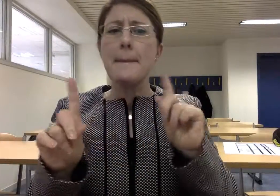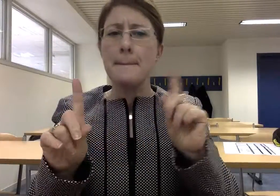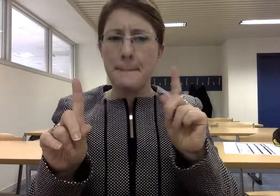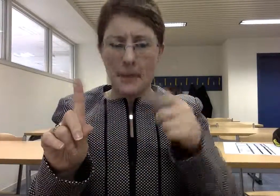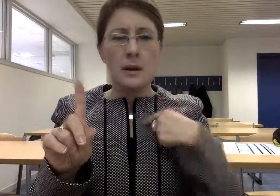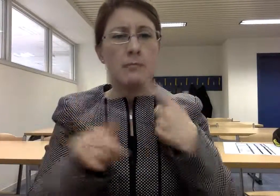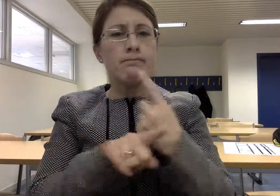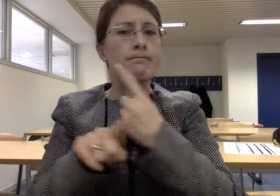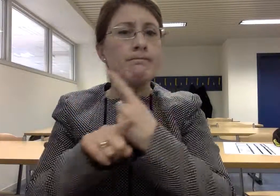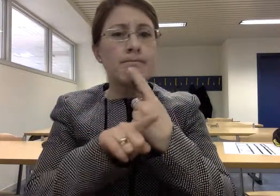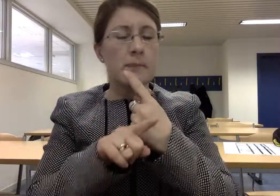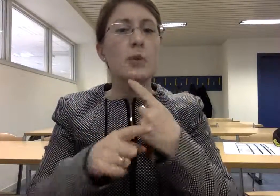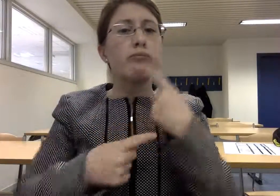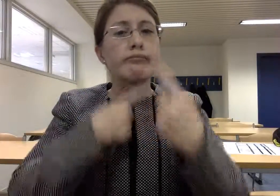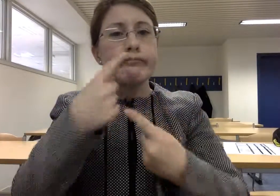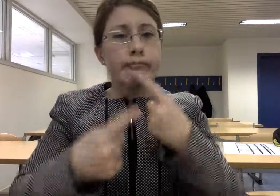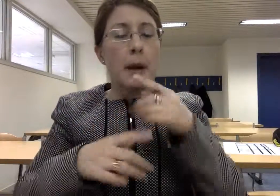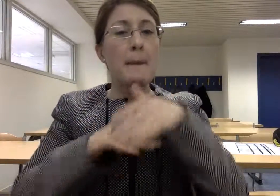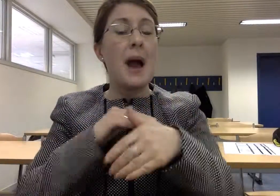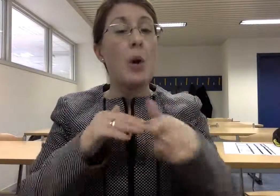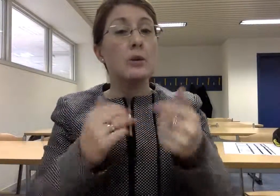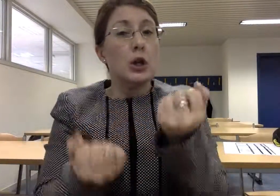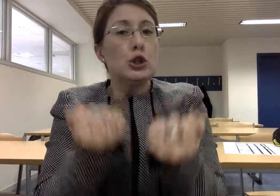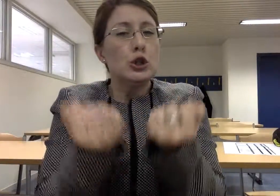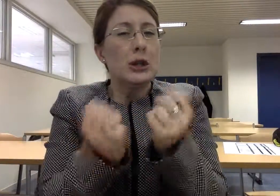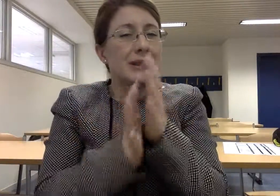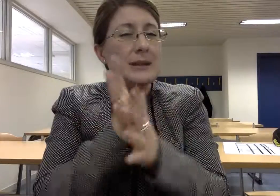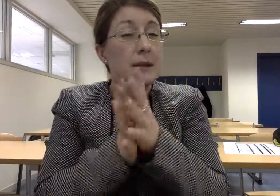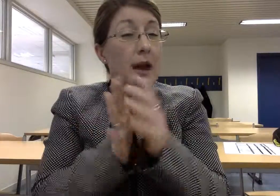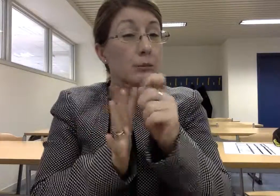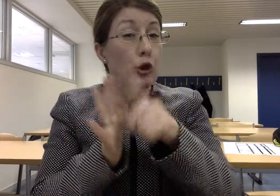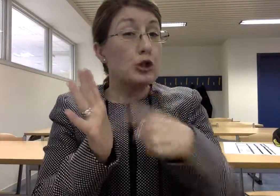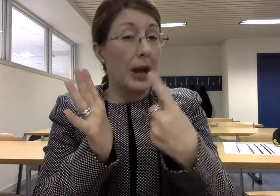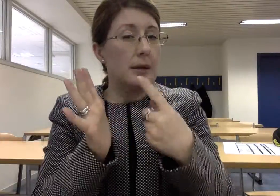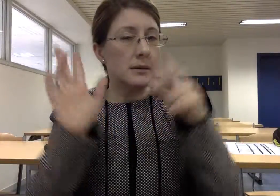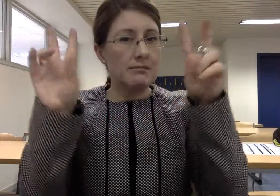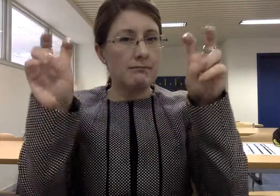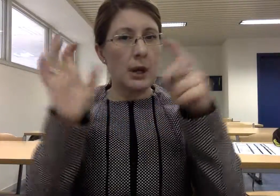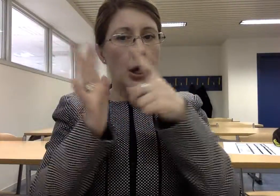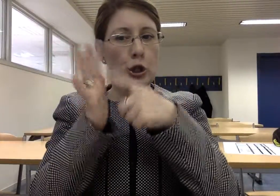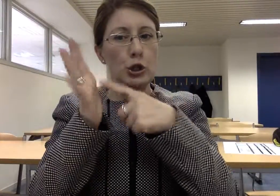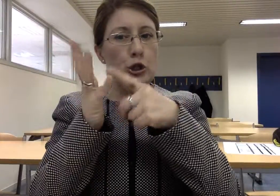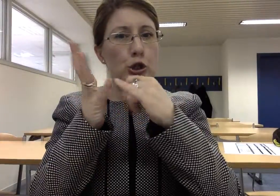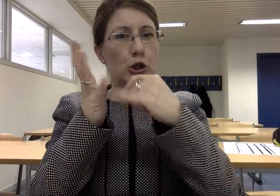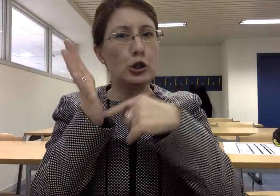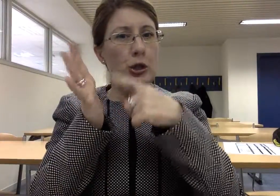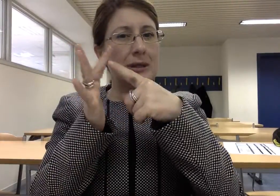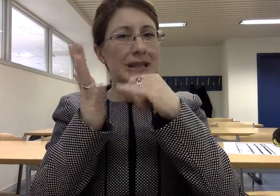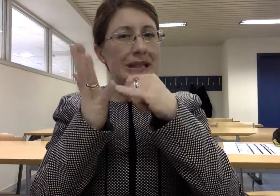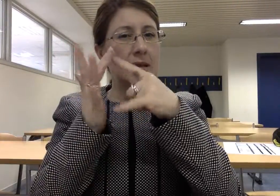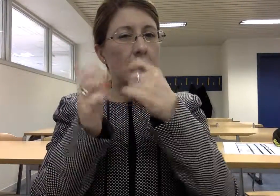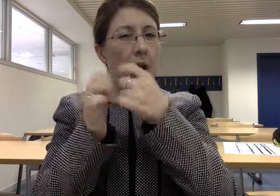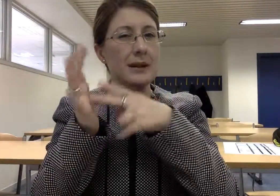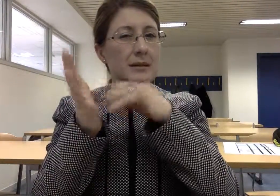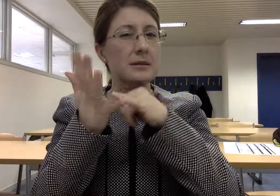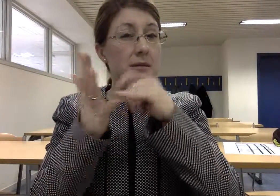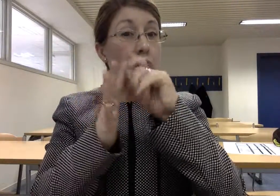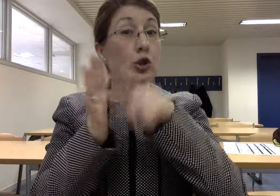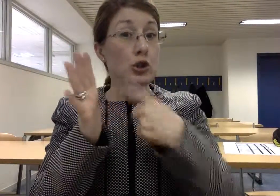relevant but where okay okay okay okay and it's only just identifying it's an easy thing it doesn't have to be done all at the same